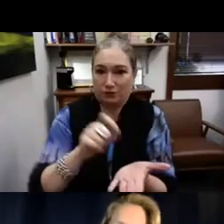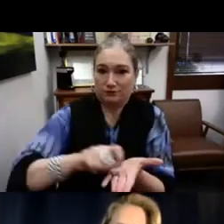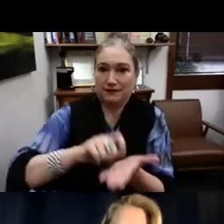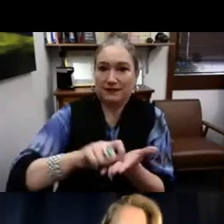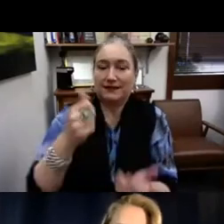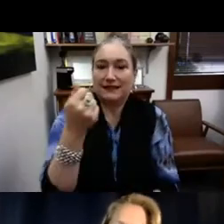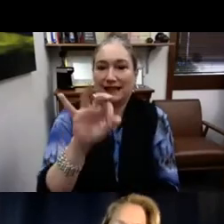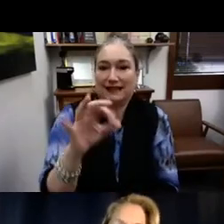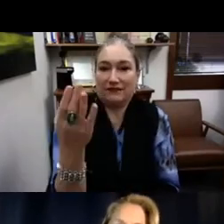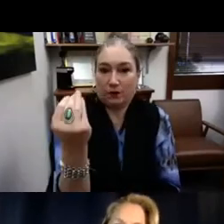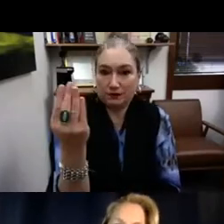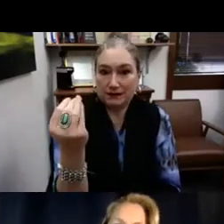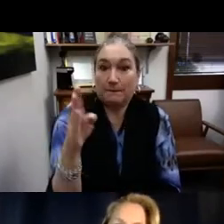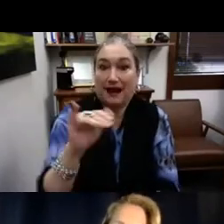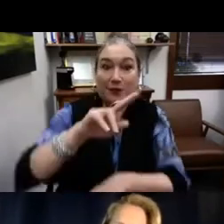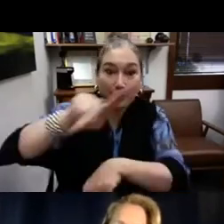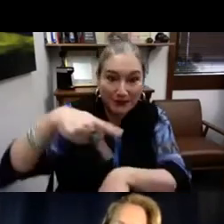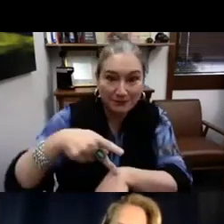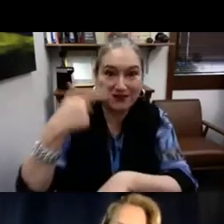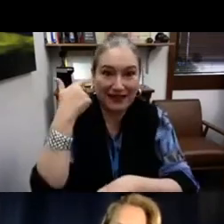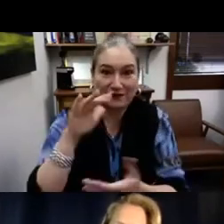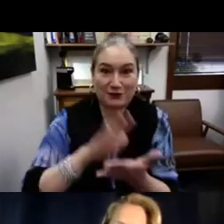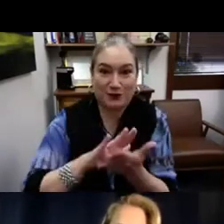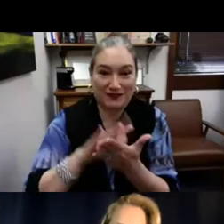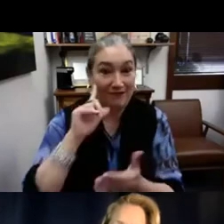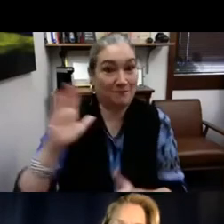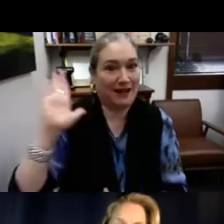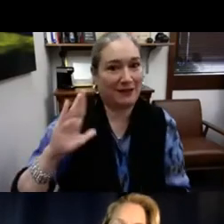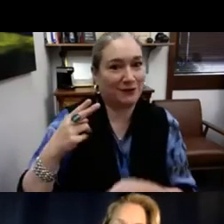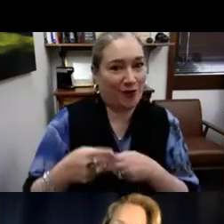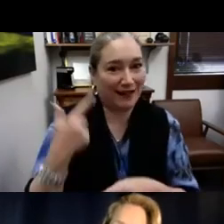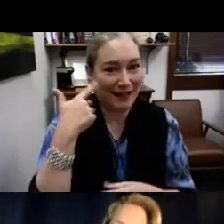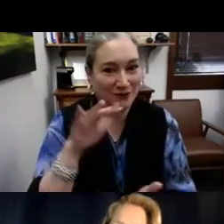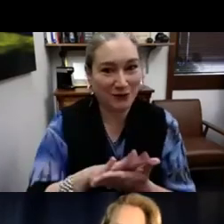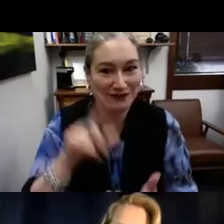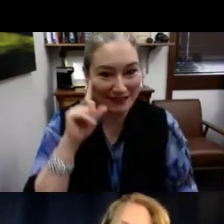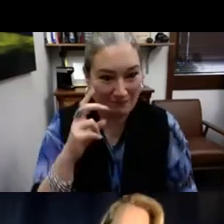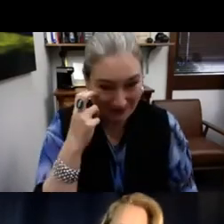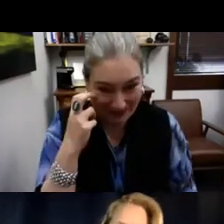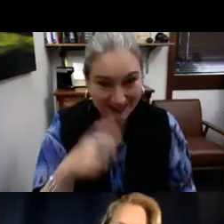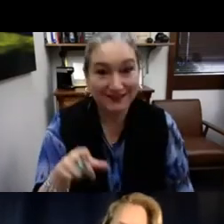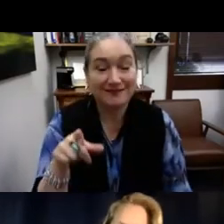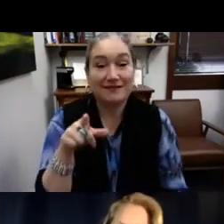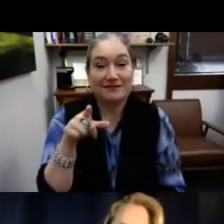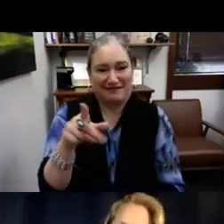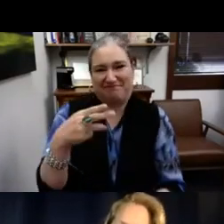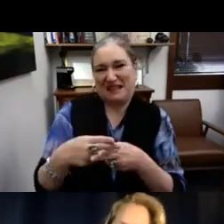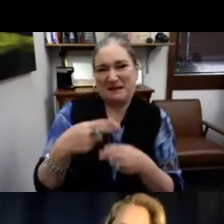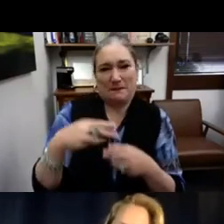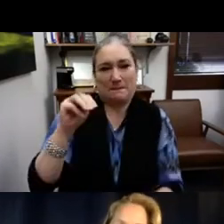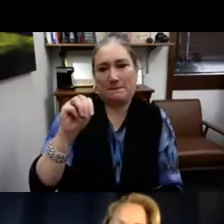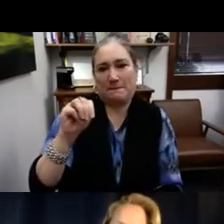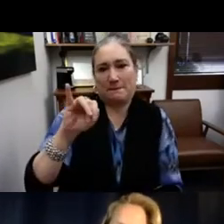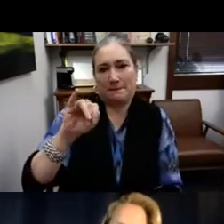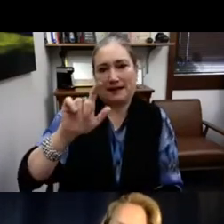of old documentation. And there was a president actually in 1914. He was a president, president, principal of the California School for the Deaf